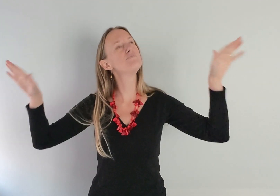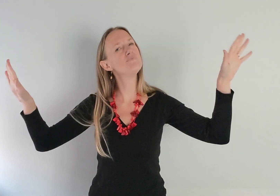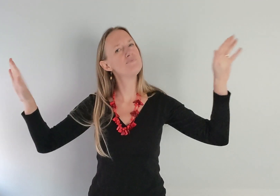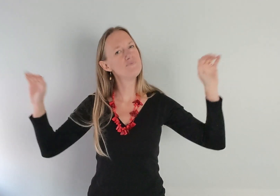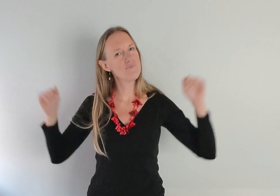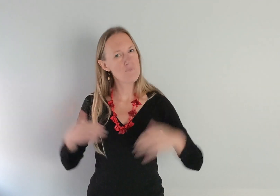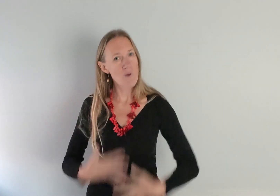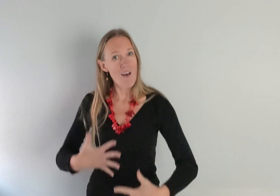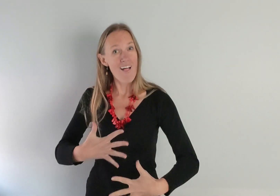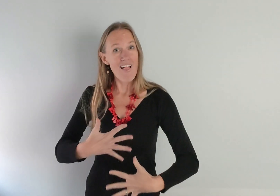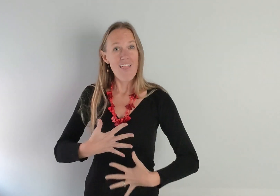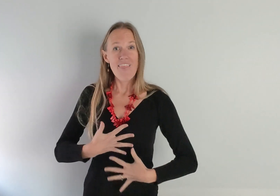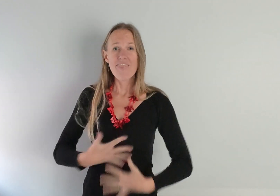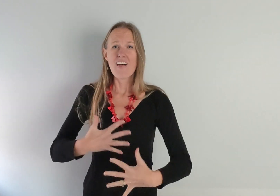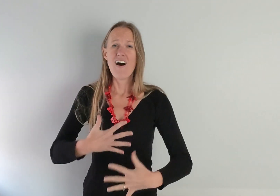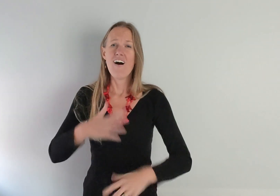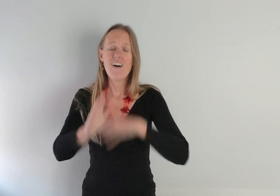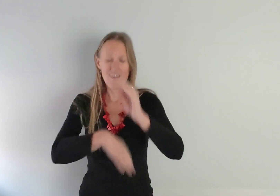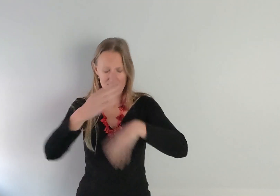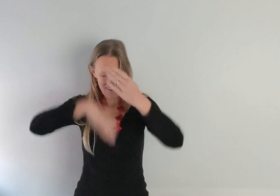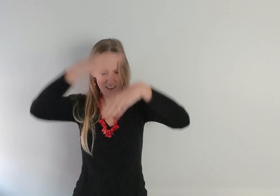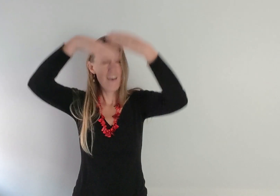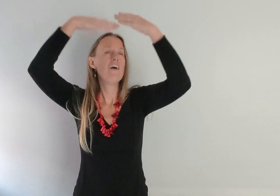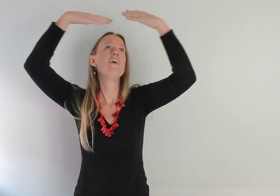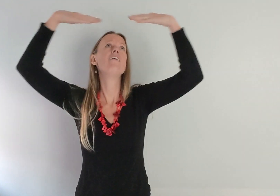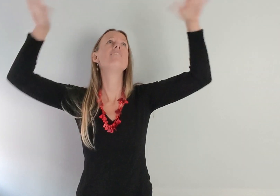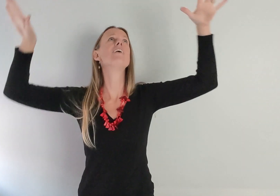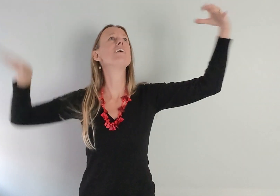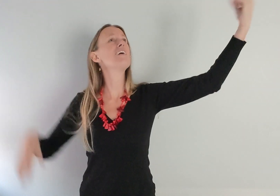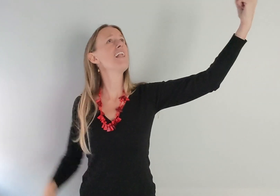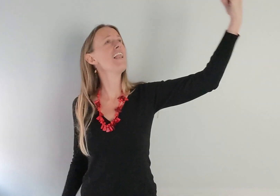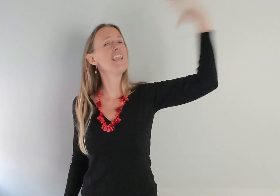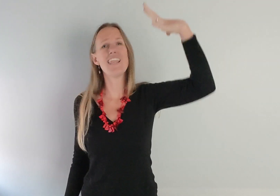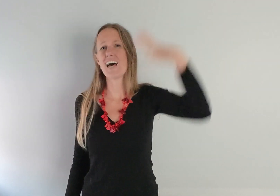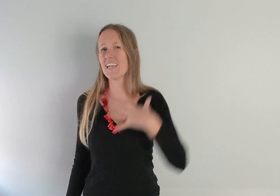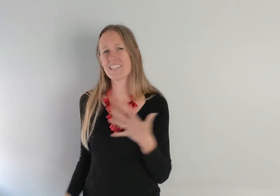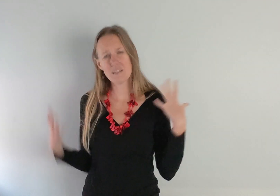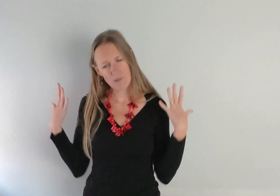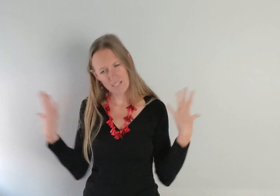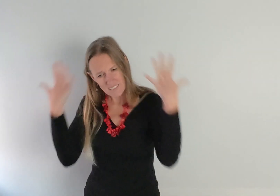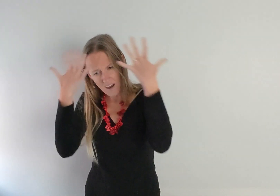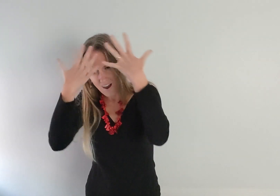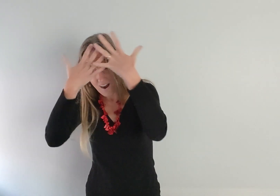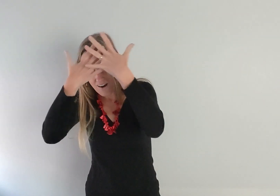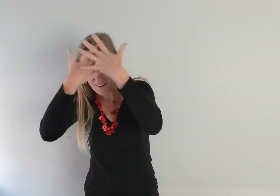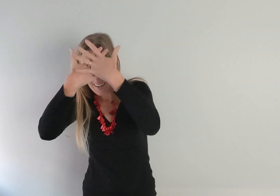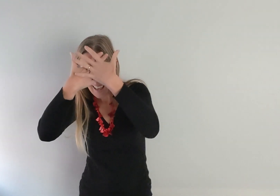Breath of heaven Lighten my darkness